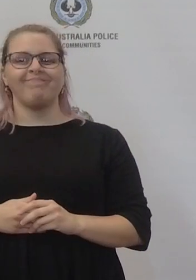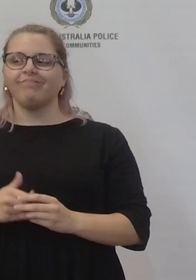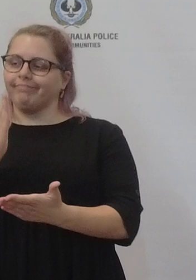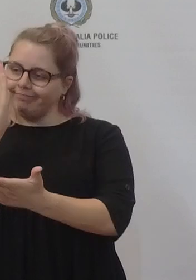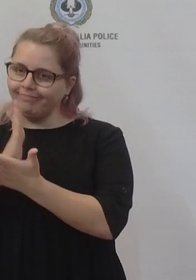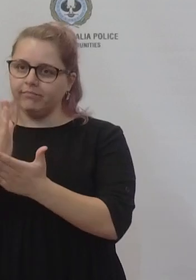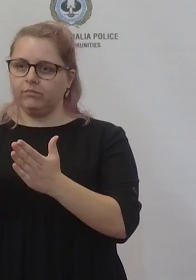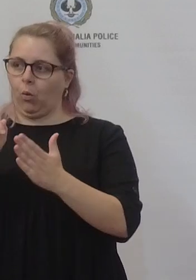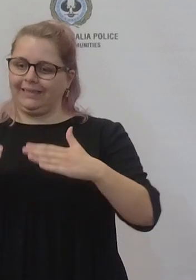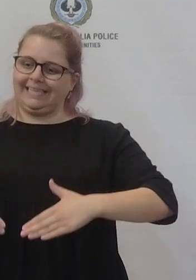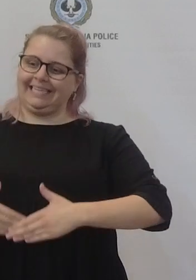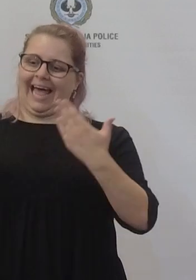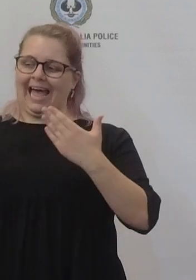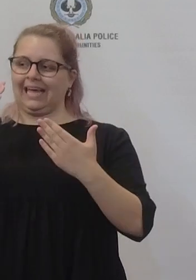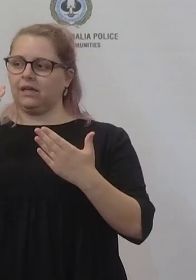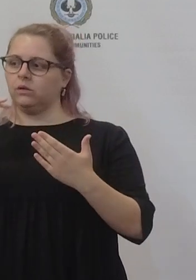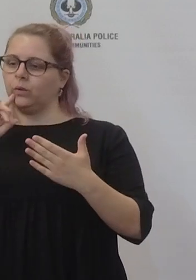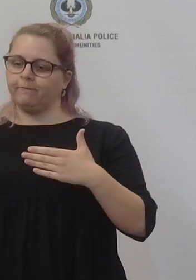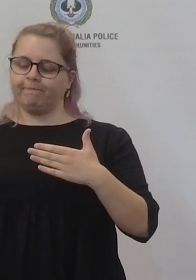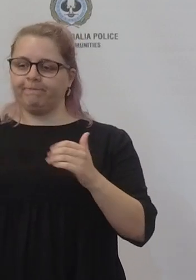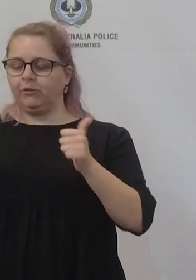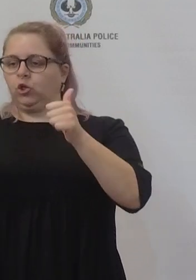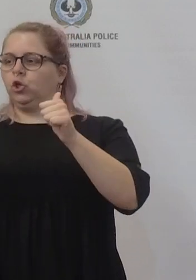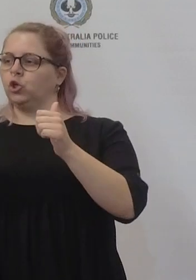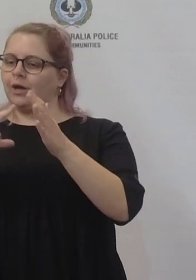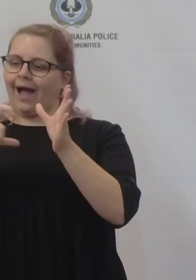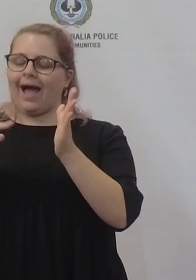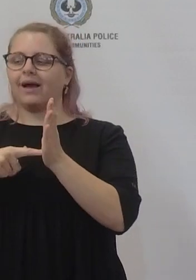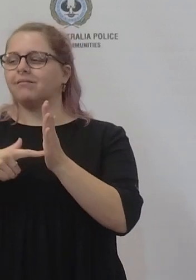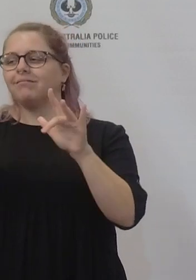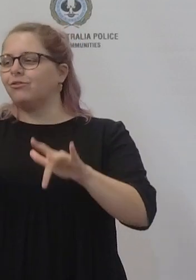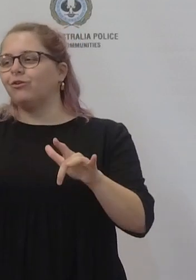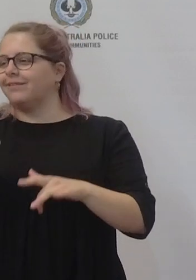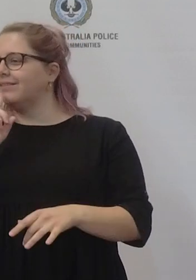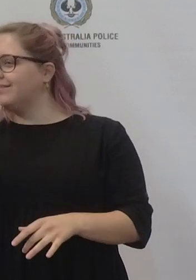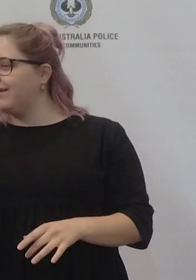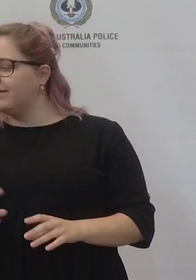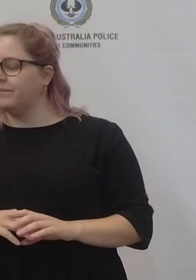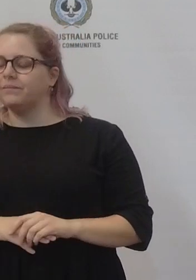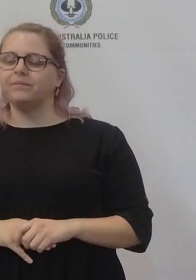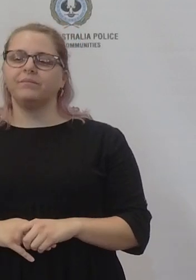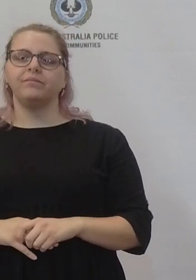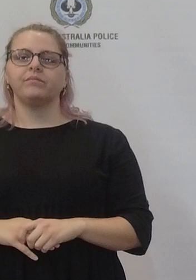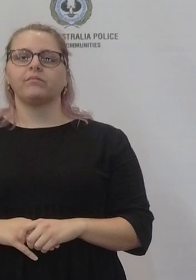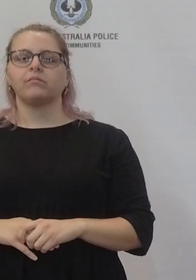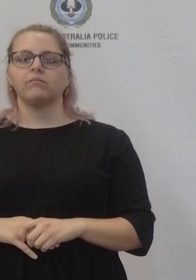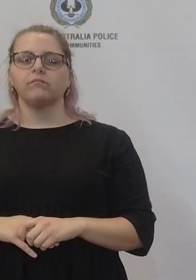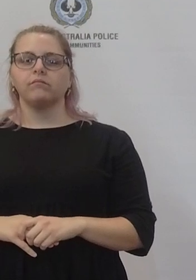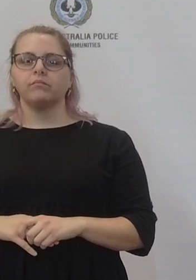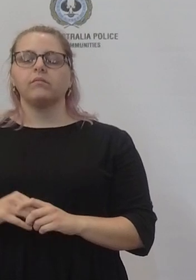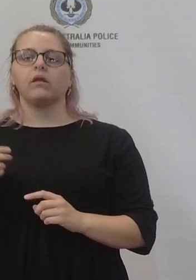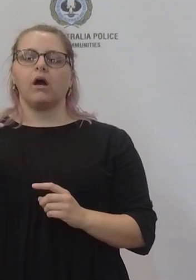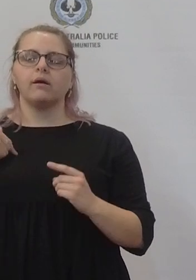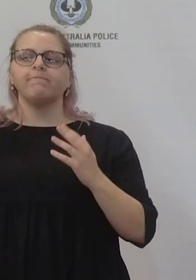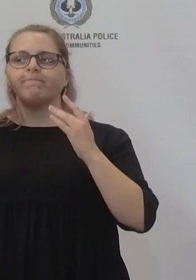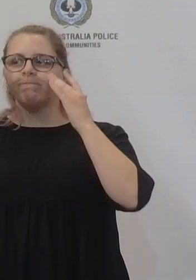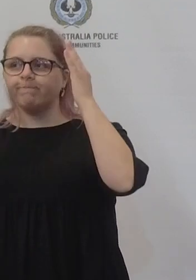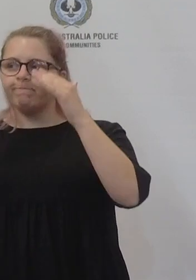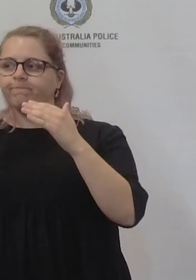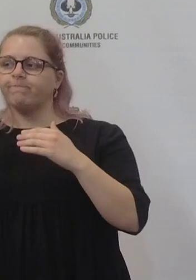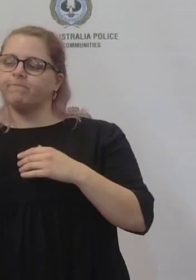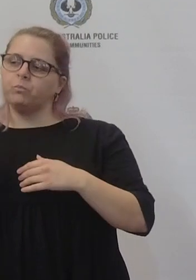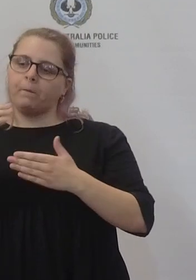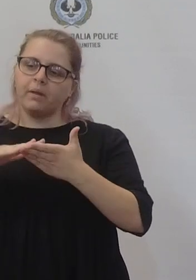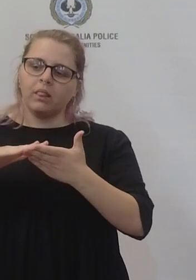we think it might expire but I can say that on requesting a renewal for a further 28 days I am considering